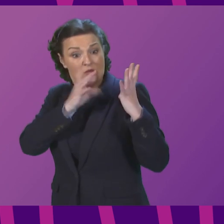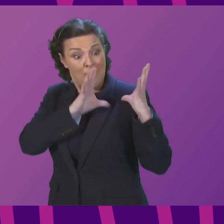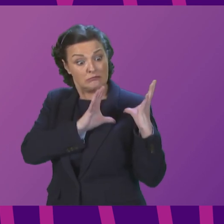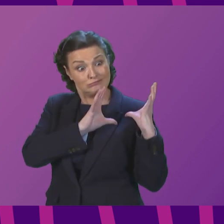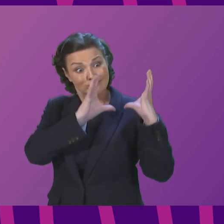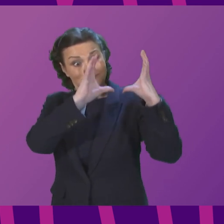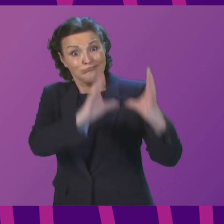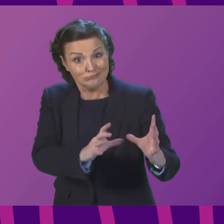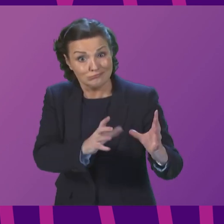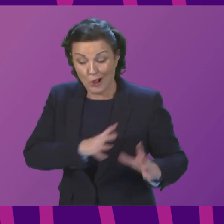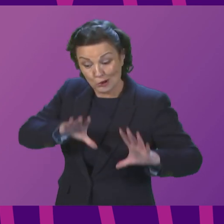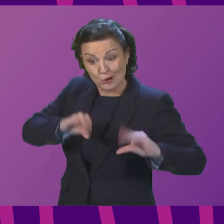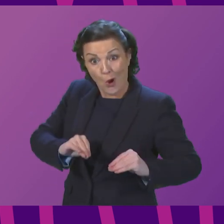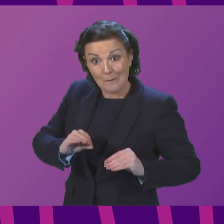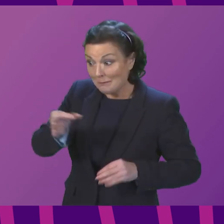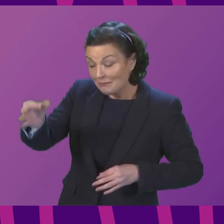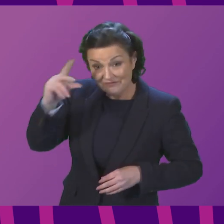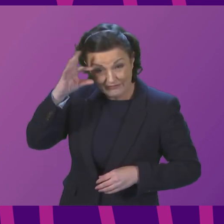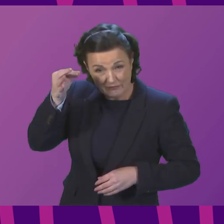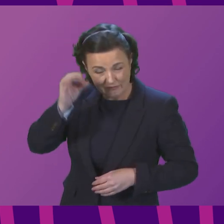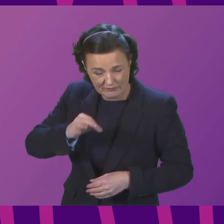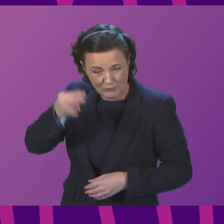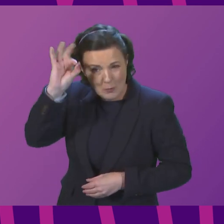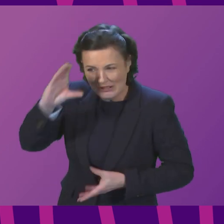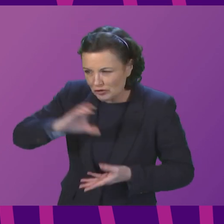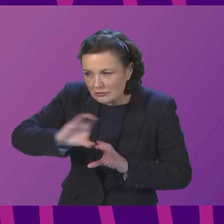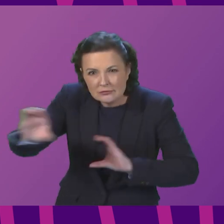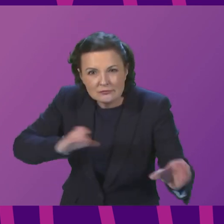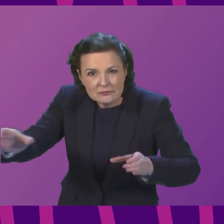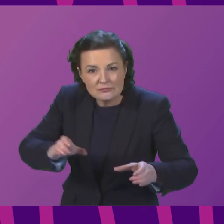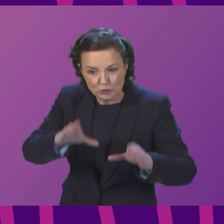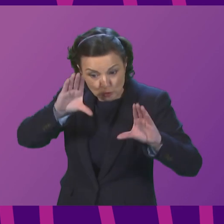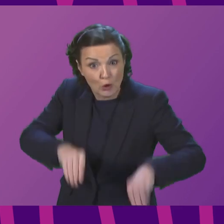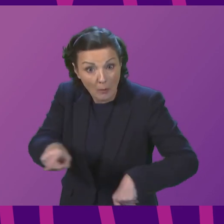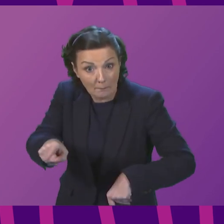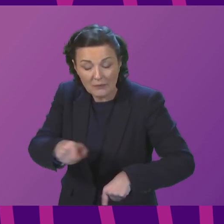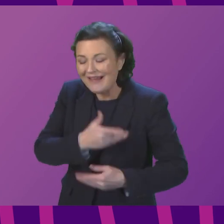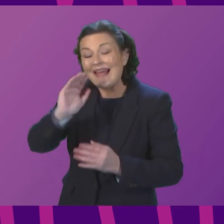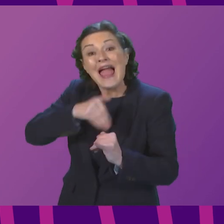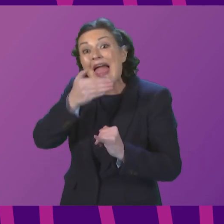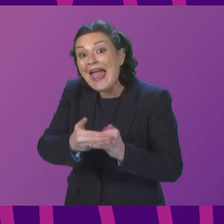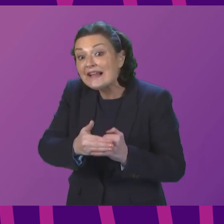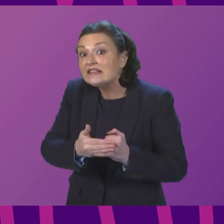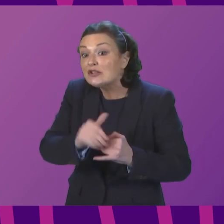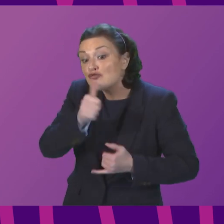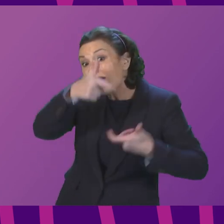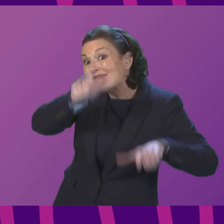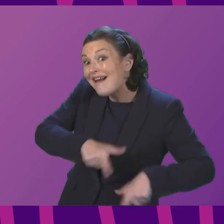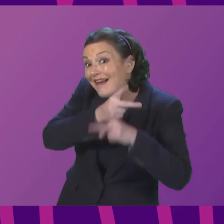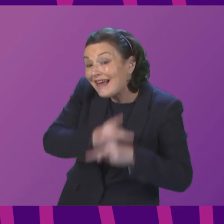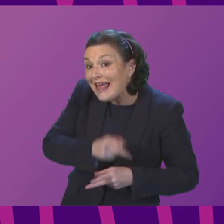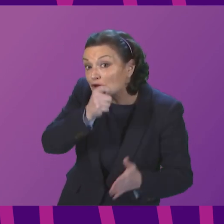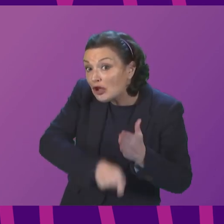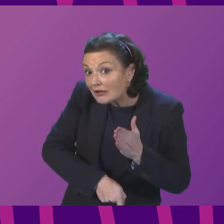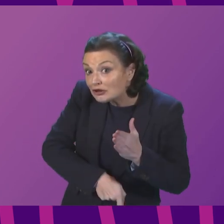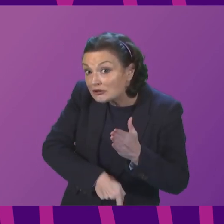pause commissioning to allow focus on the delivery of social care, end non-residential chair charges now and finally